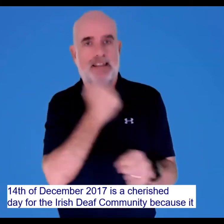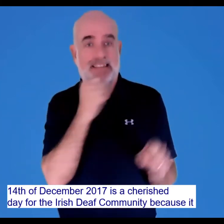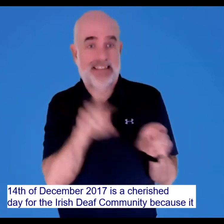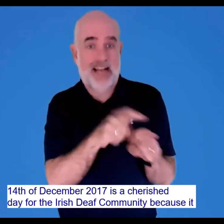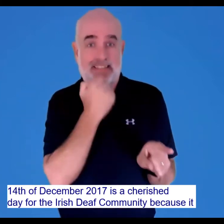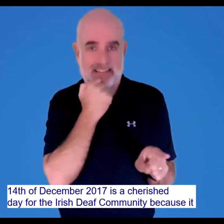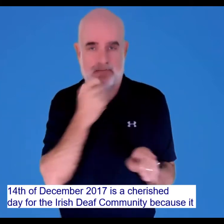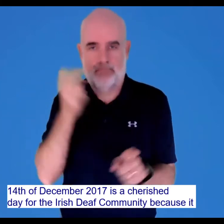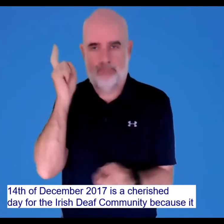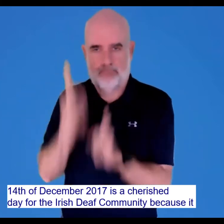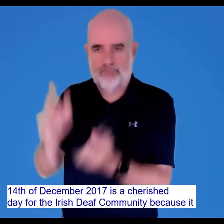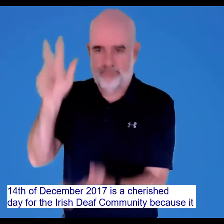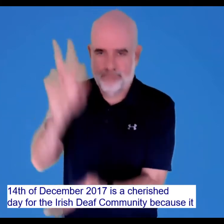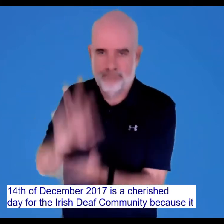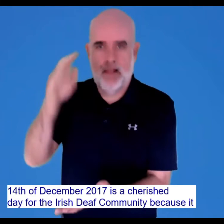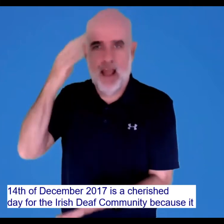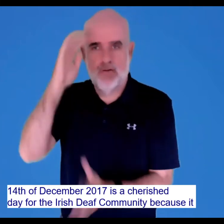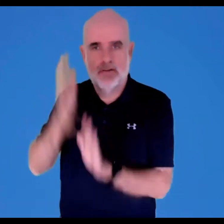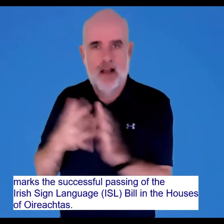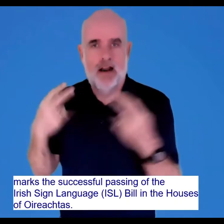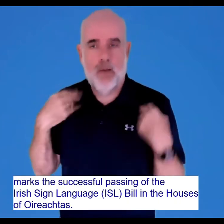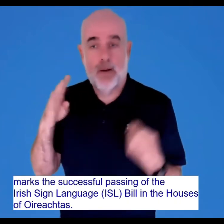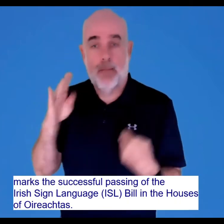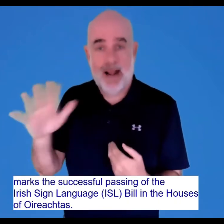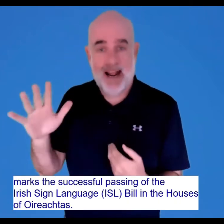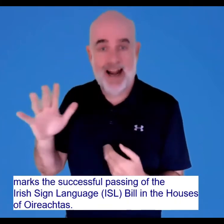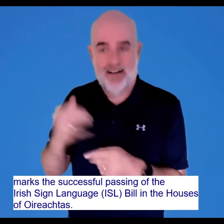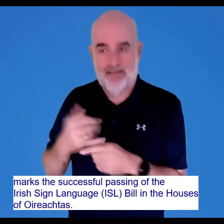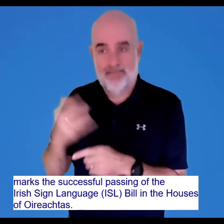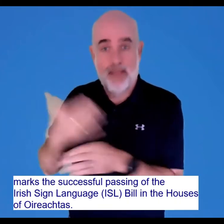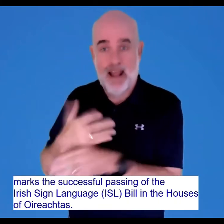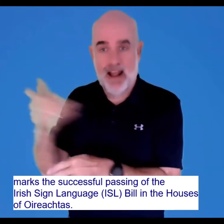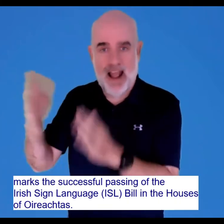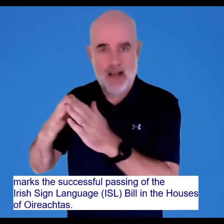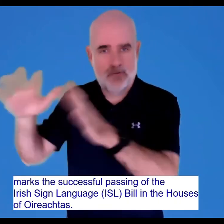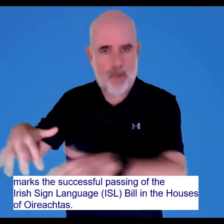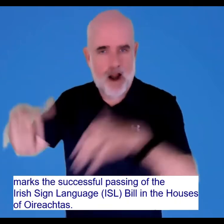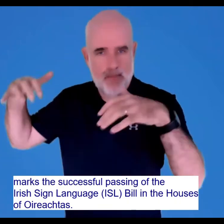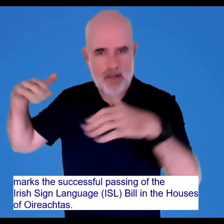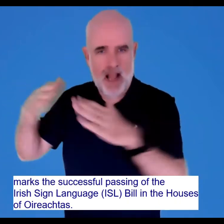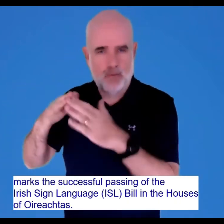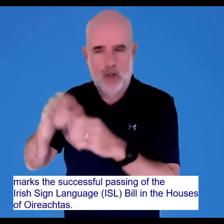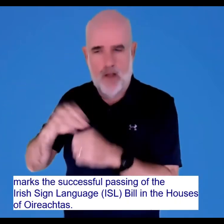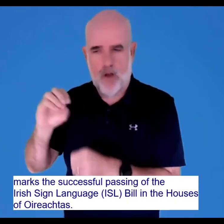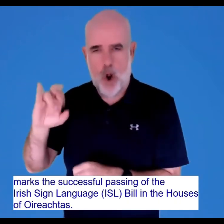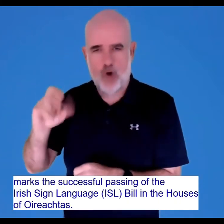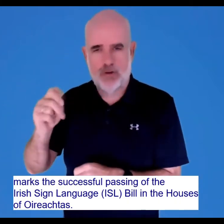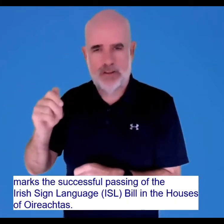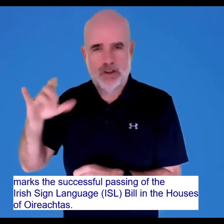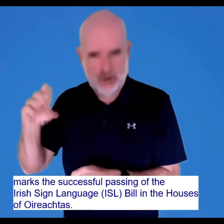marks the successful passing of the Irish Sign Language Bill in the House of the Oireachtas.